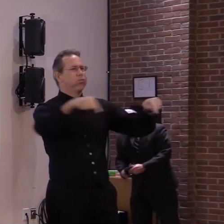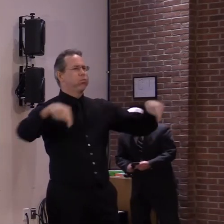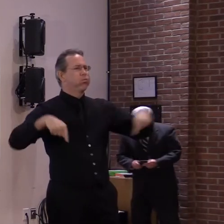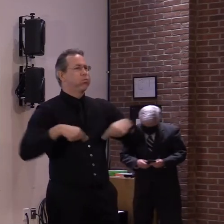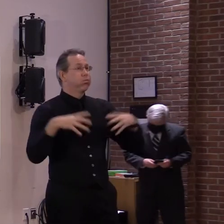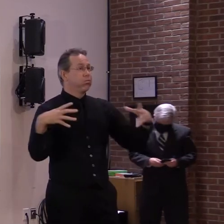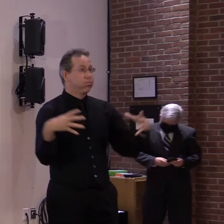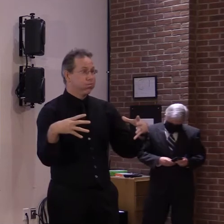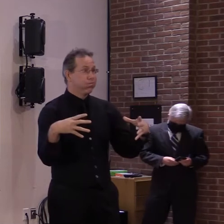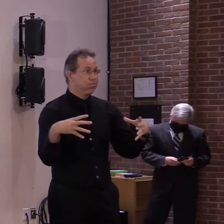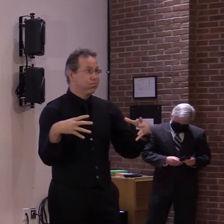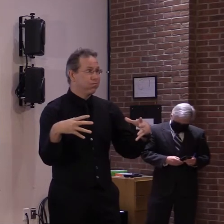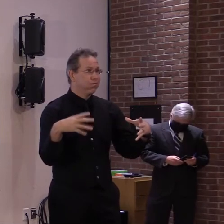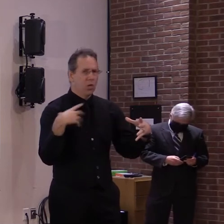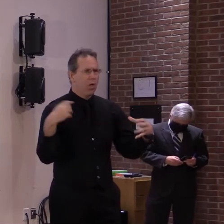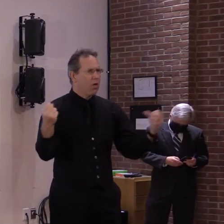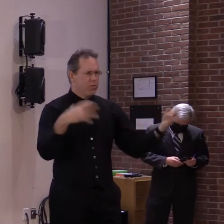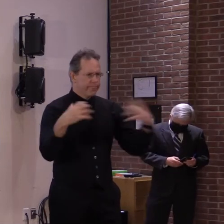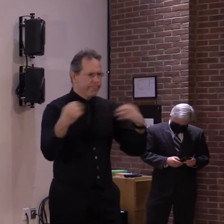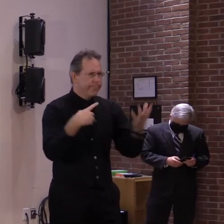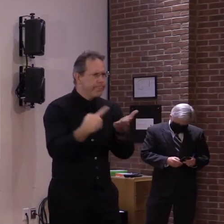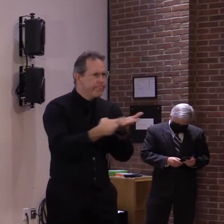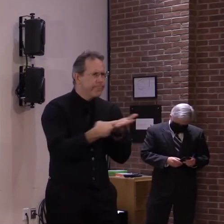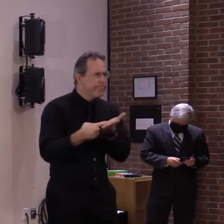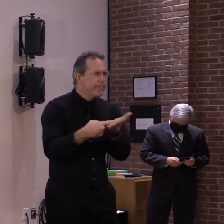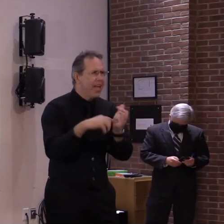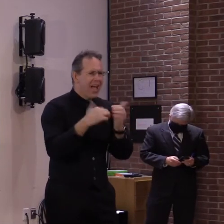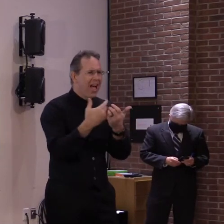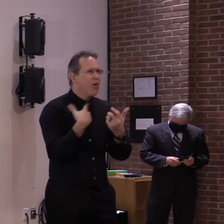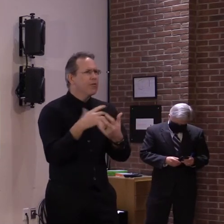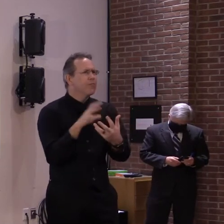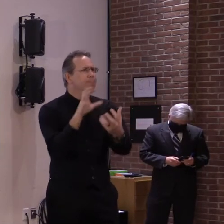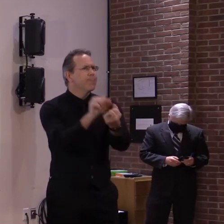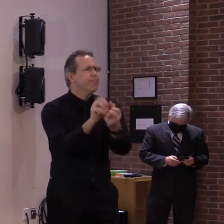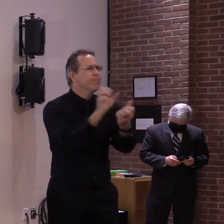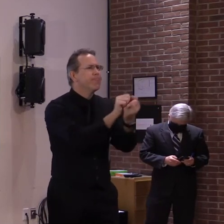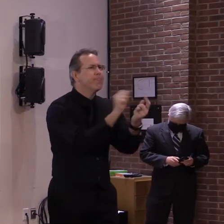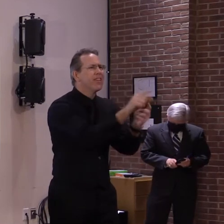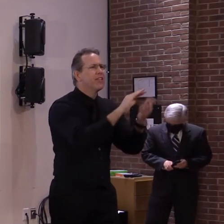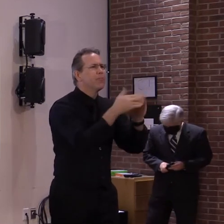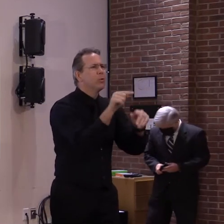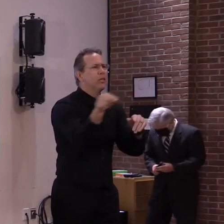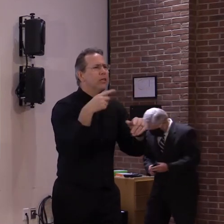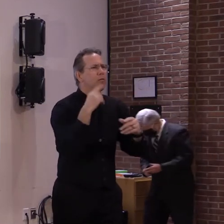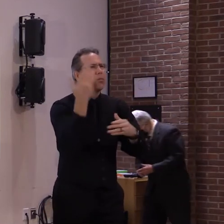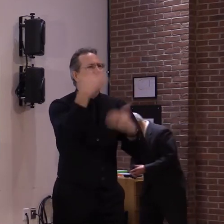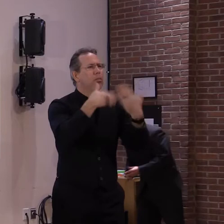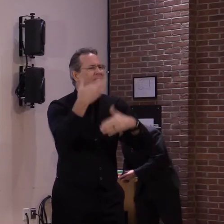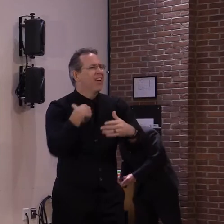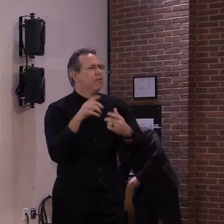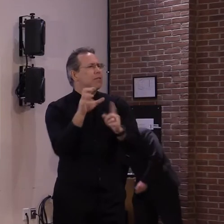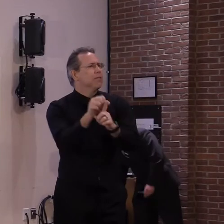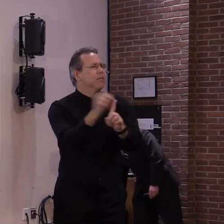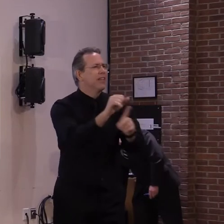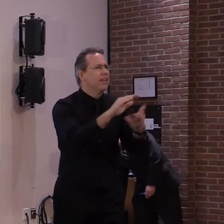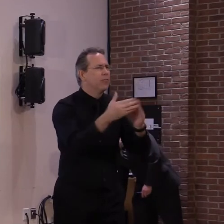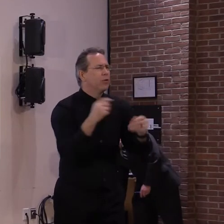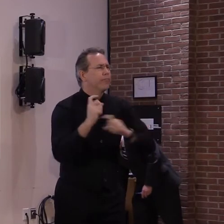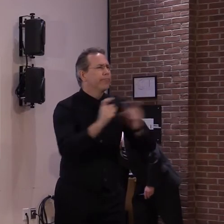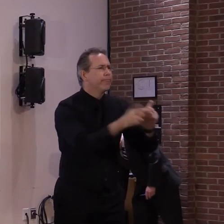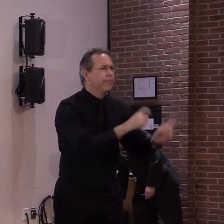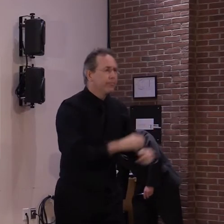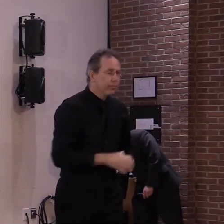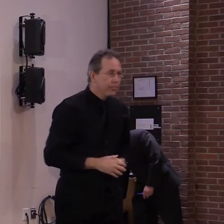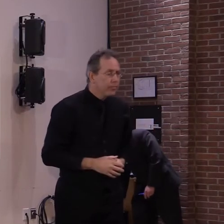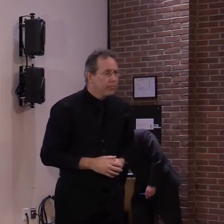foundation for the effort that we're going to talk about. There's tremendous amount of work that's been done and it will continue to be done